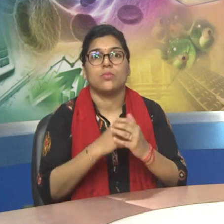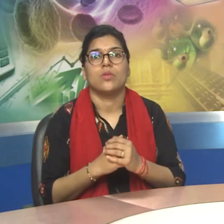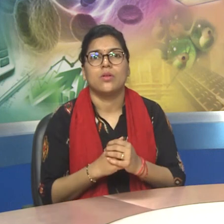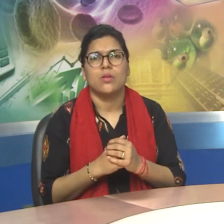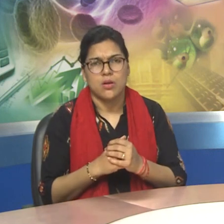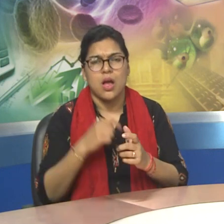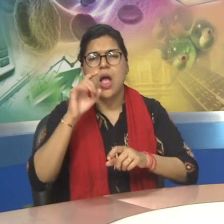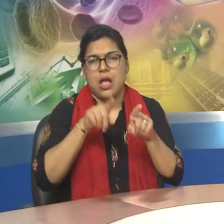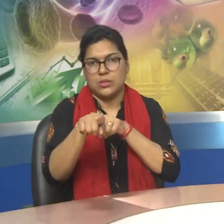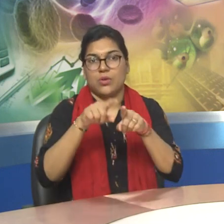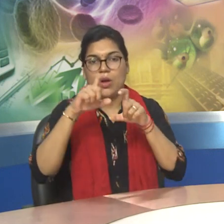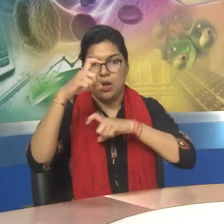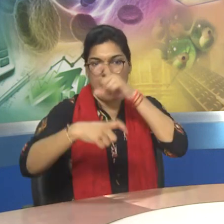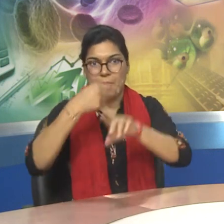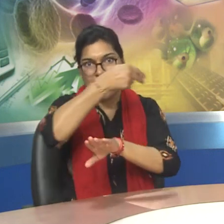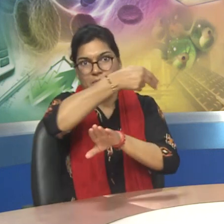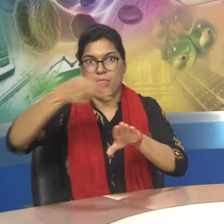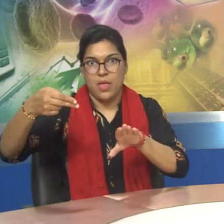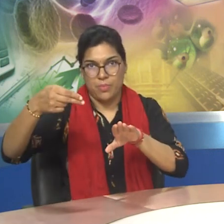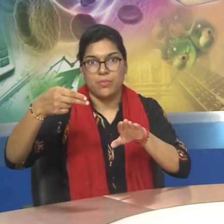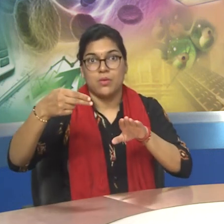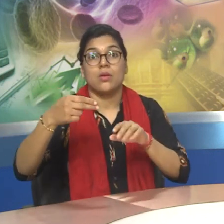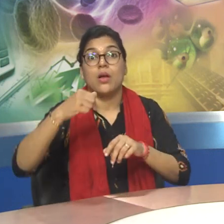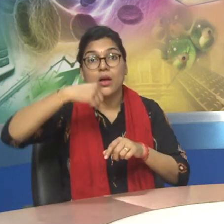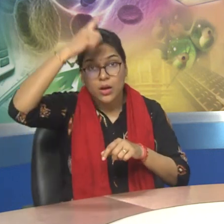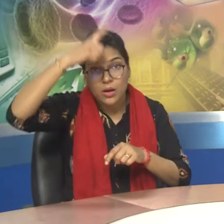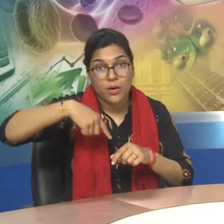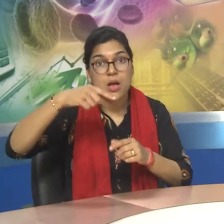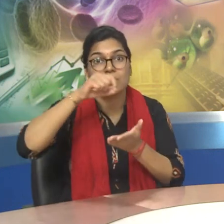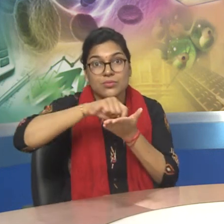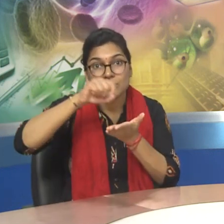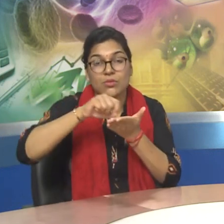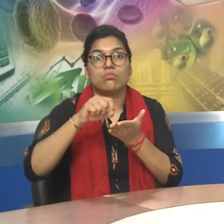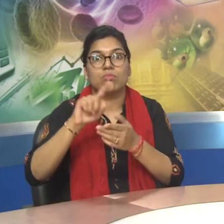This is the Indian Journal of Experimental Biology as an example.